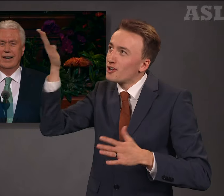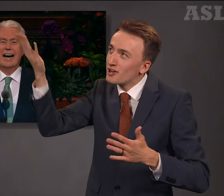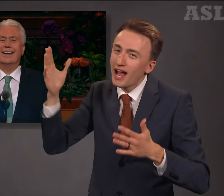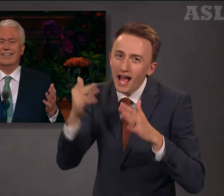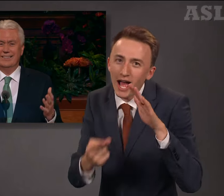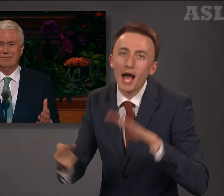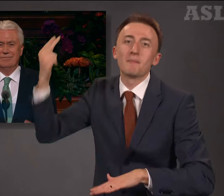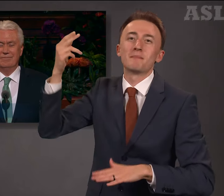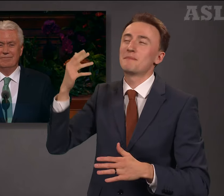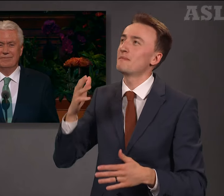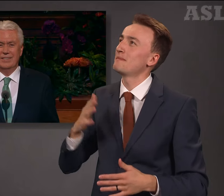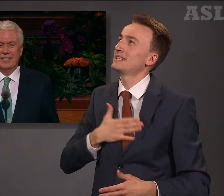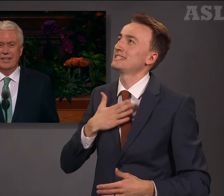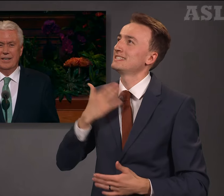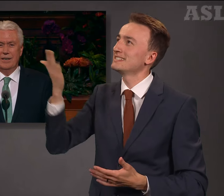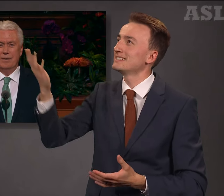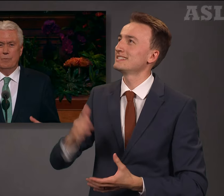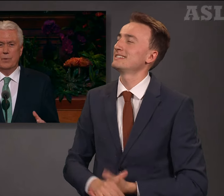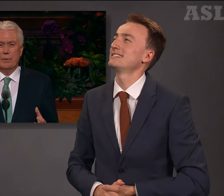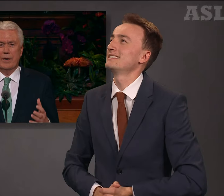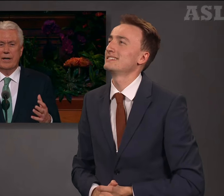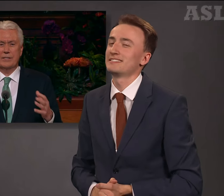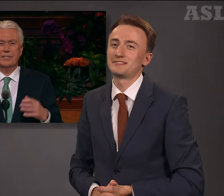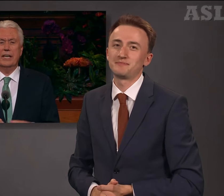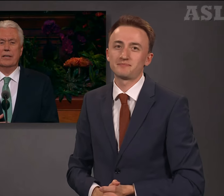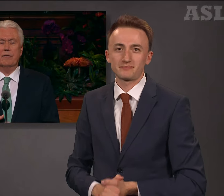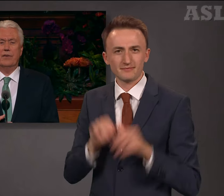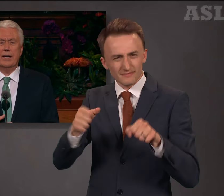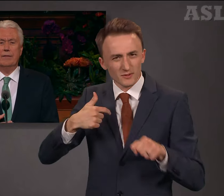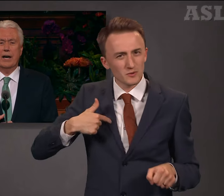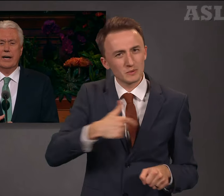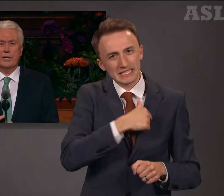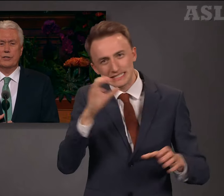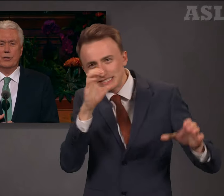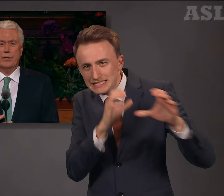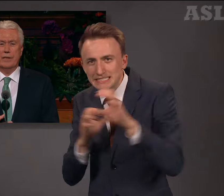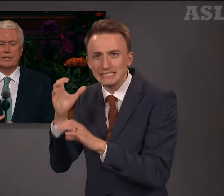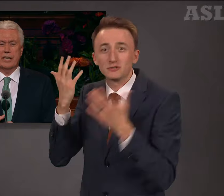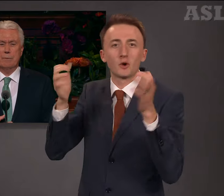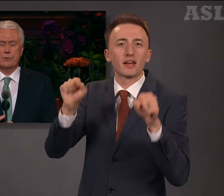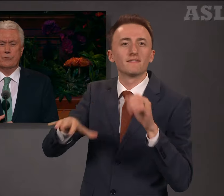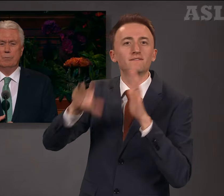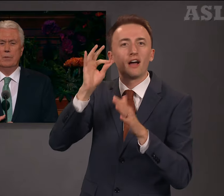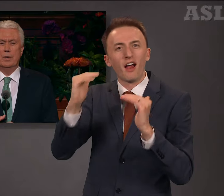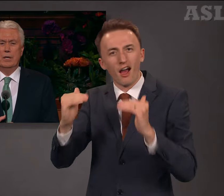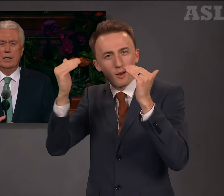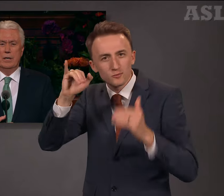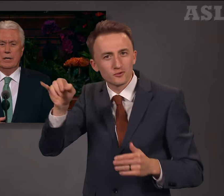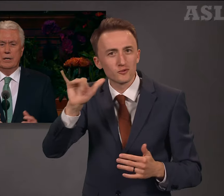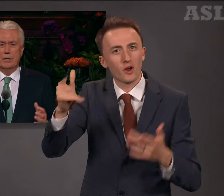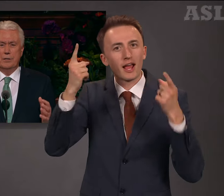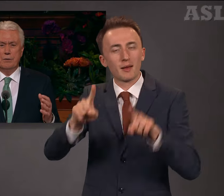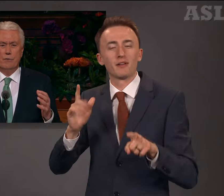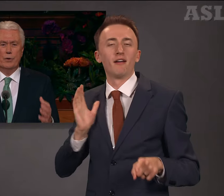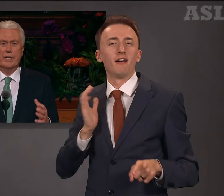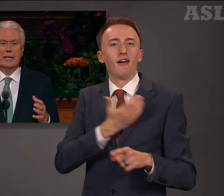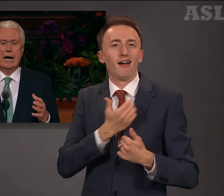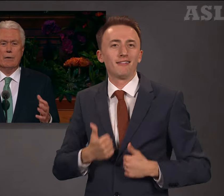higher, higher, May we all seek and find the higher joy that comes from devoting our